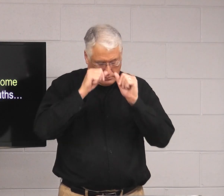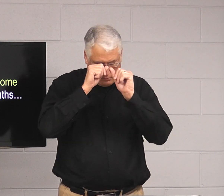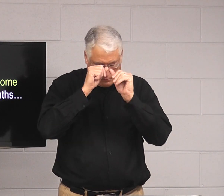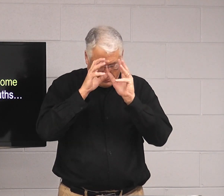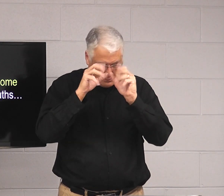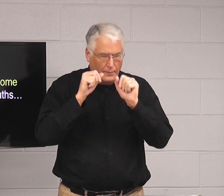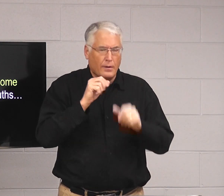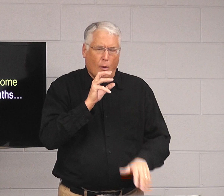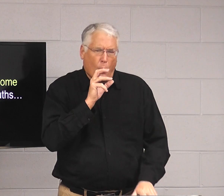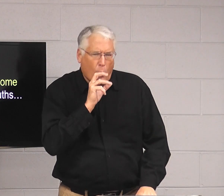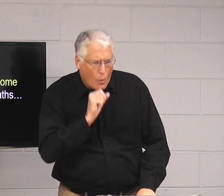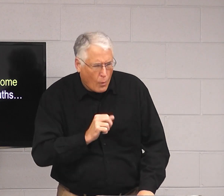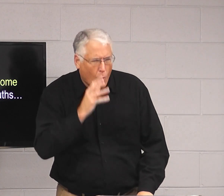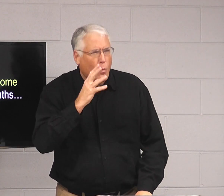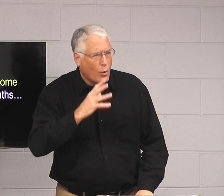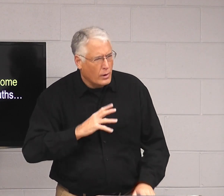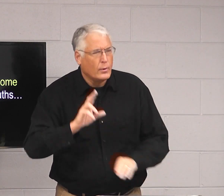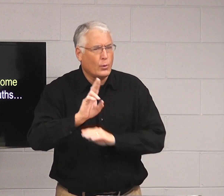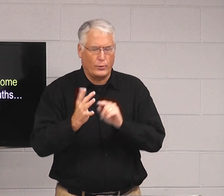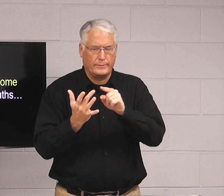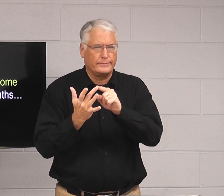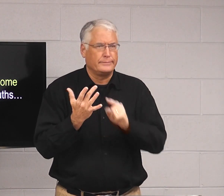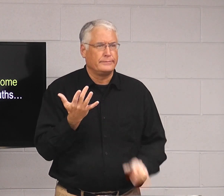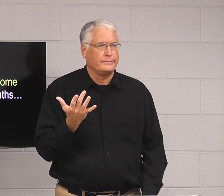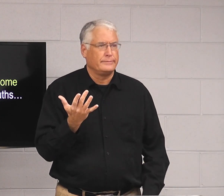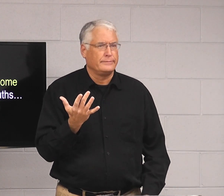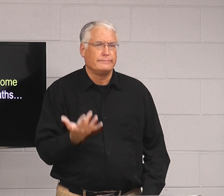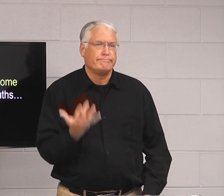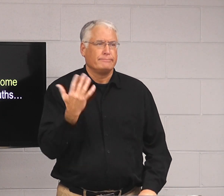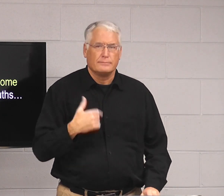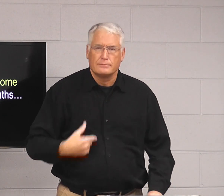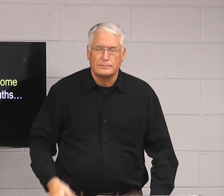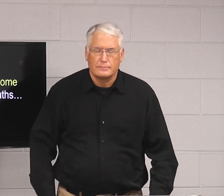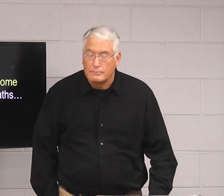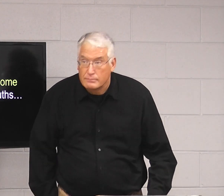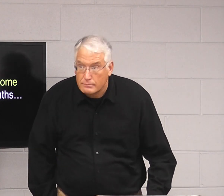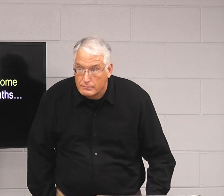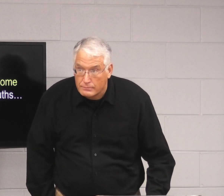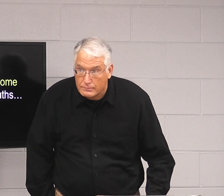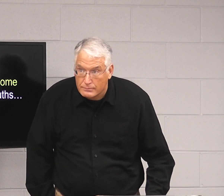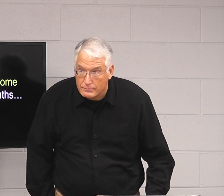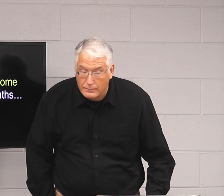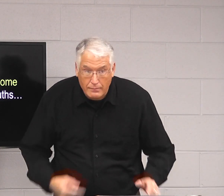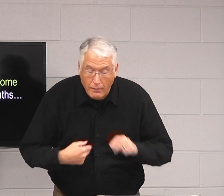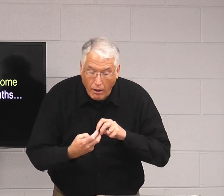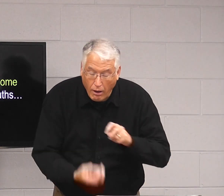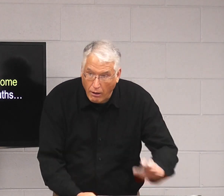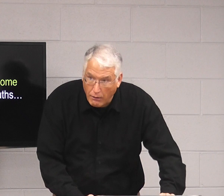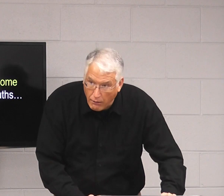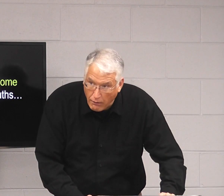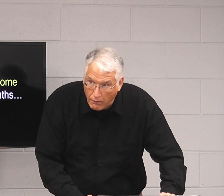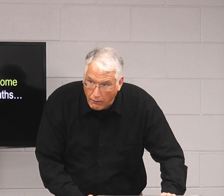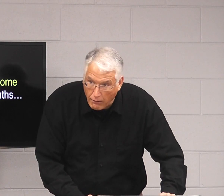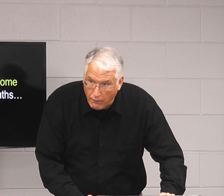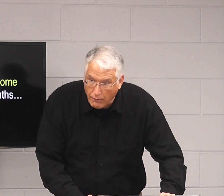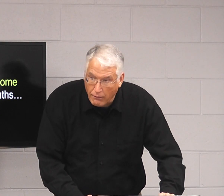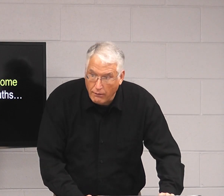So when I was at work, was shocked when this old woman used her middle finger and stuck in her middle finger. And I was like, what? My chin dropped.